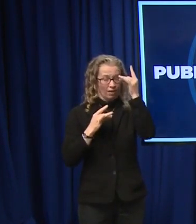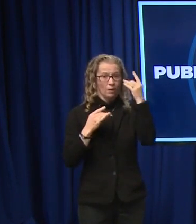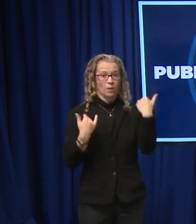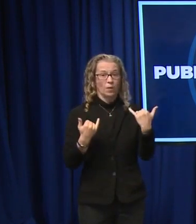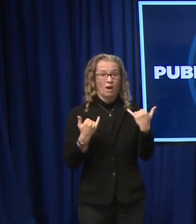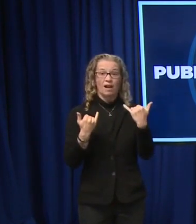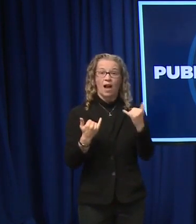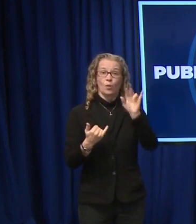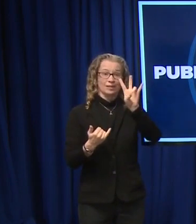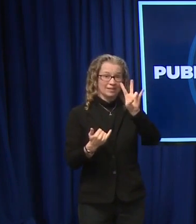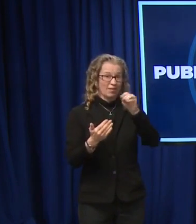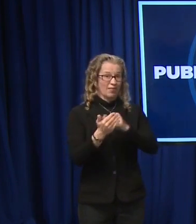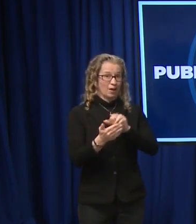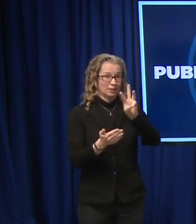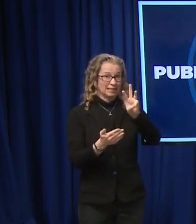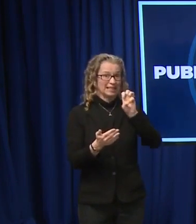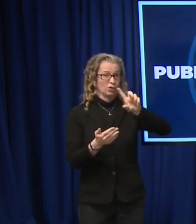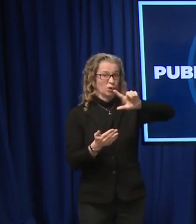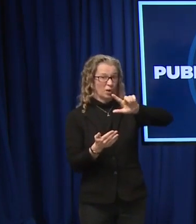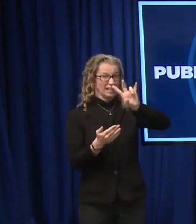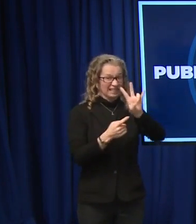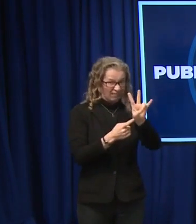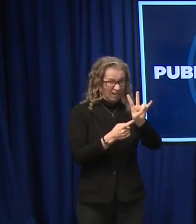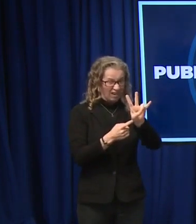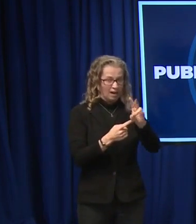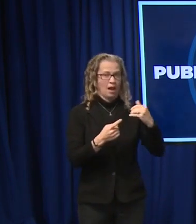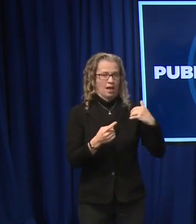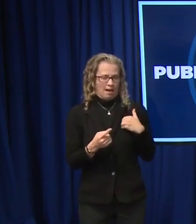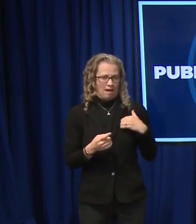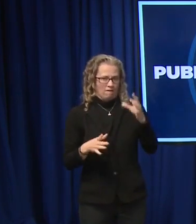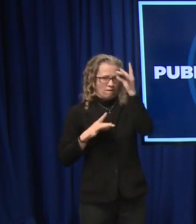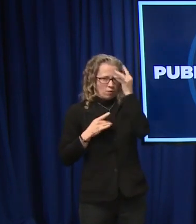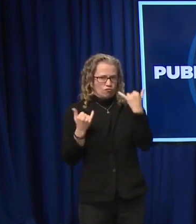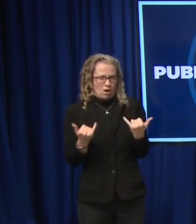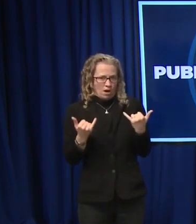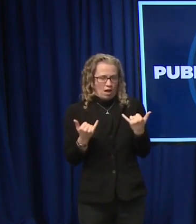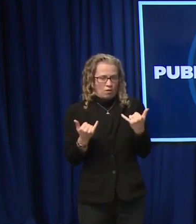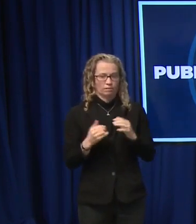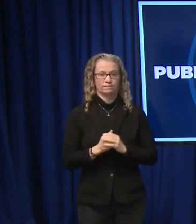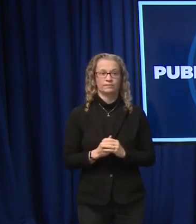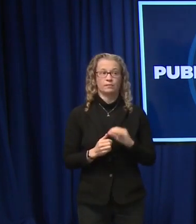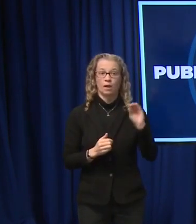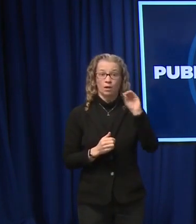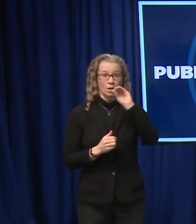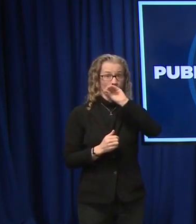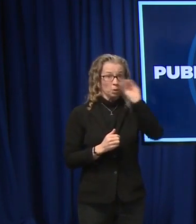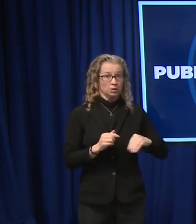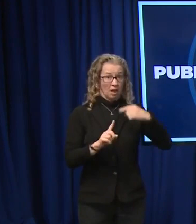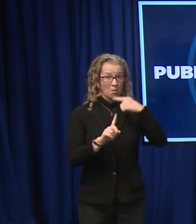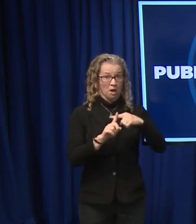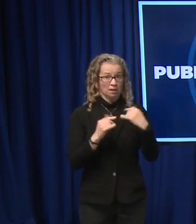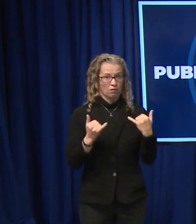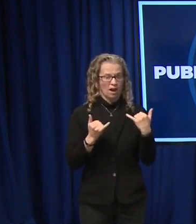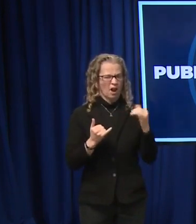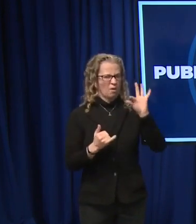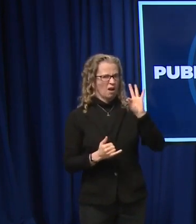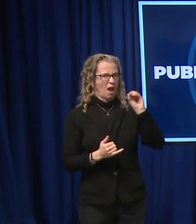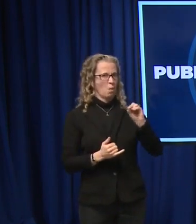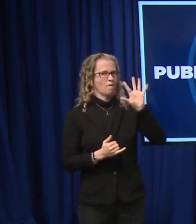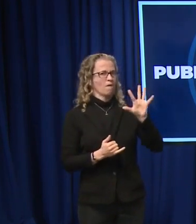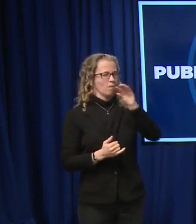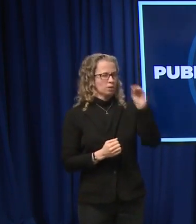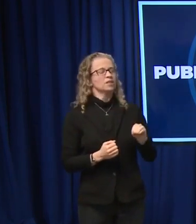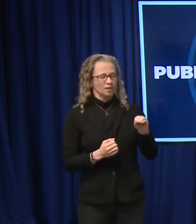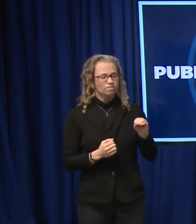7627 people with active infection. And our test positivity is at around nine and a half